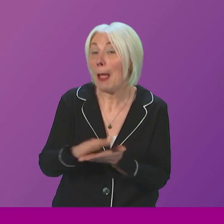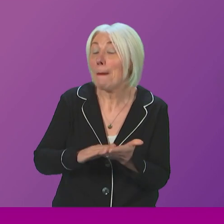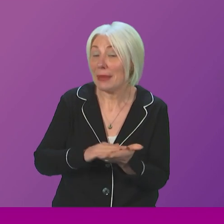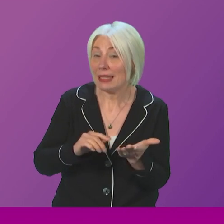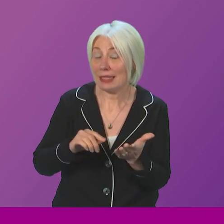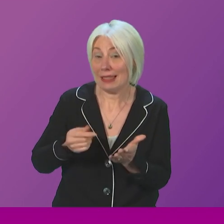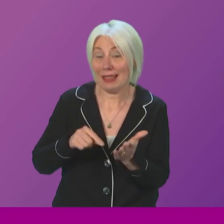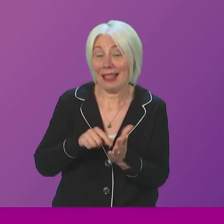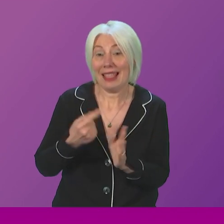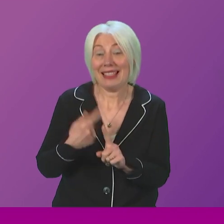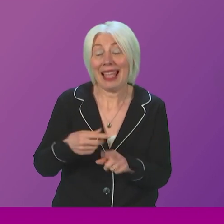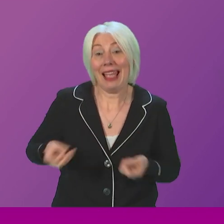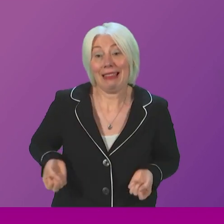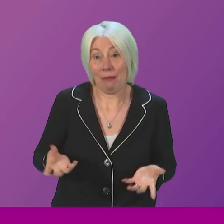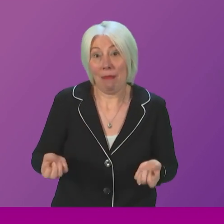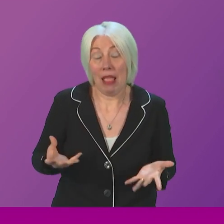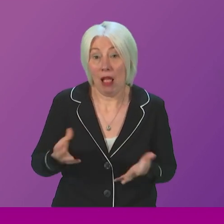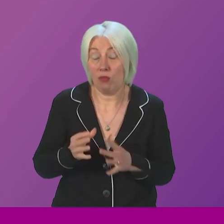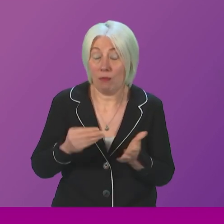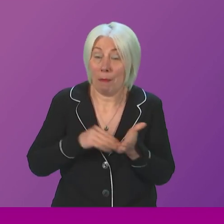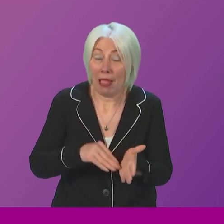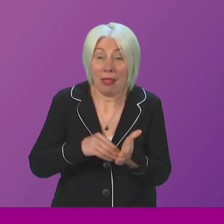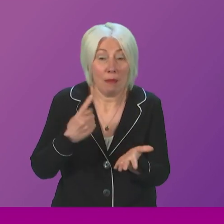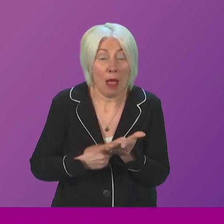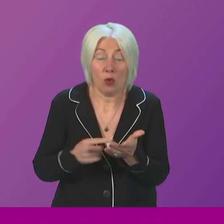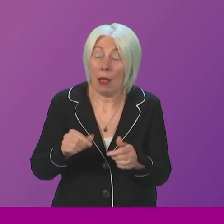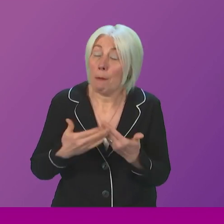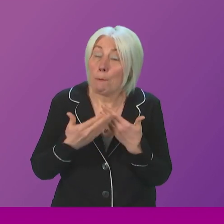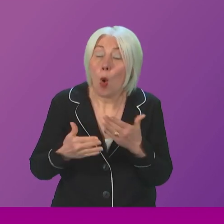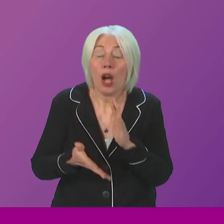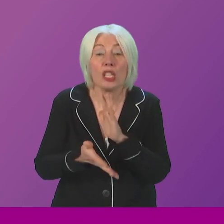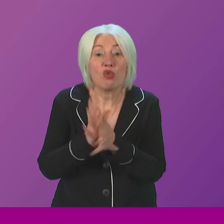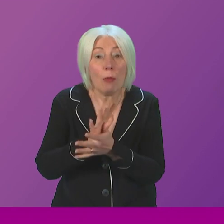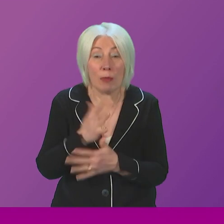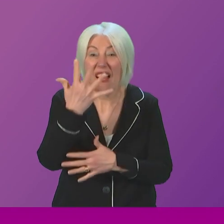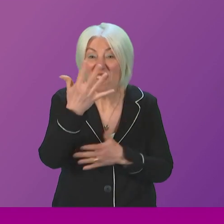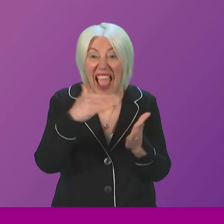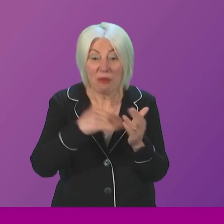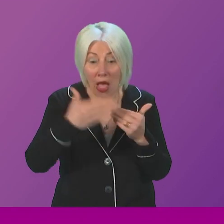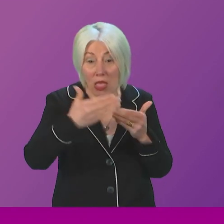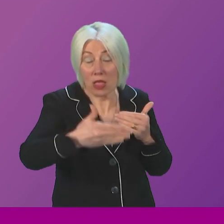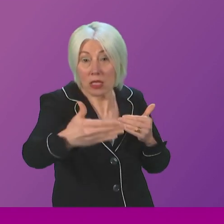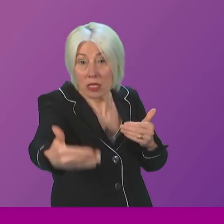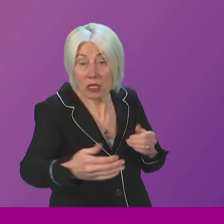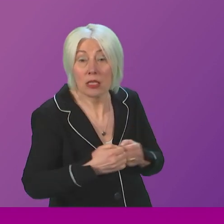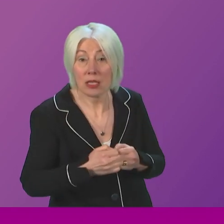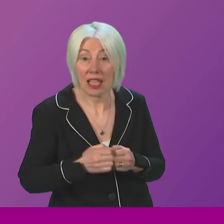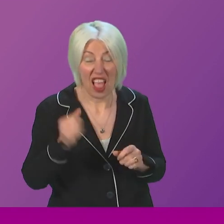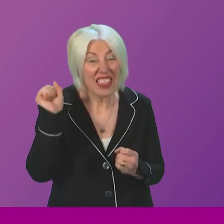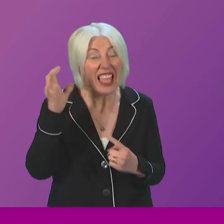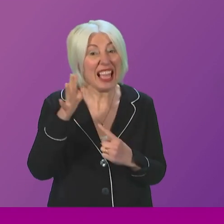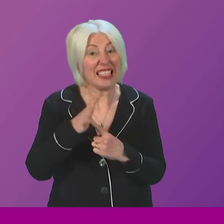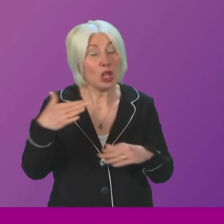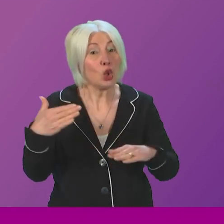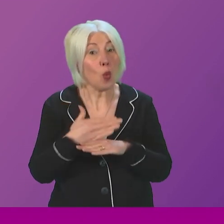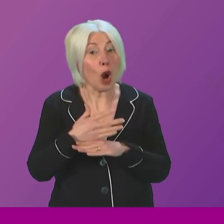millions and lead to greater disruption. Five months on, five months on, the essential works that Jenny